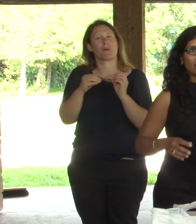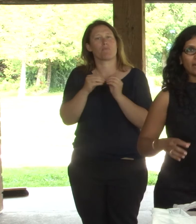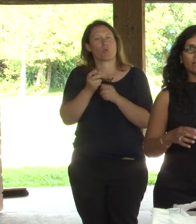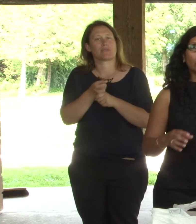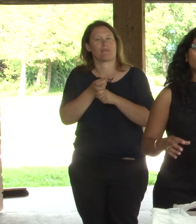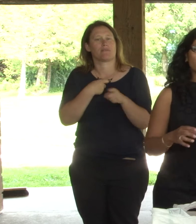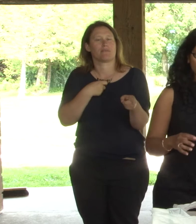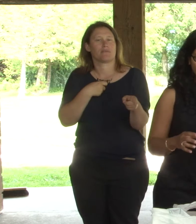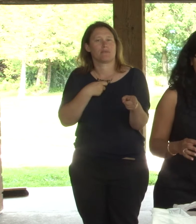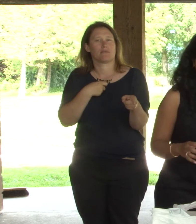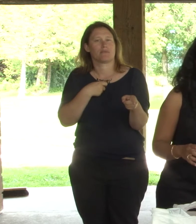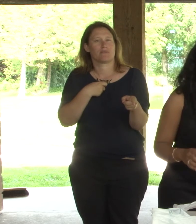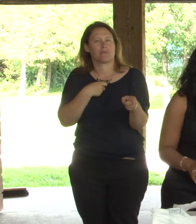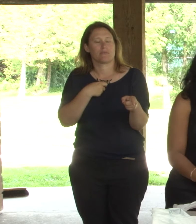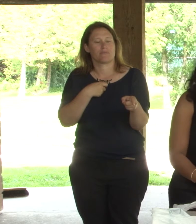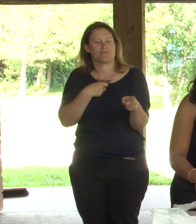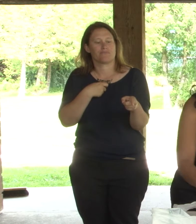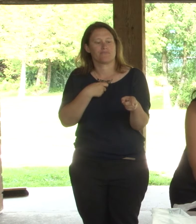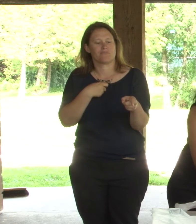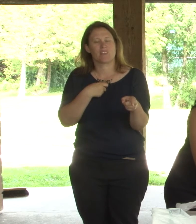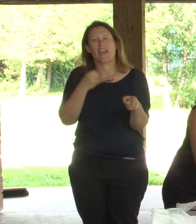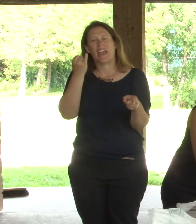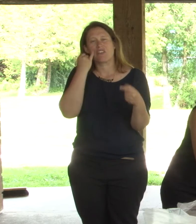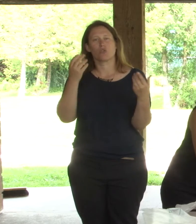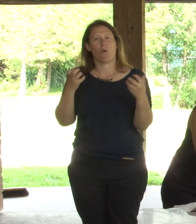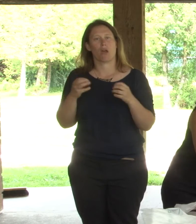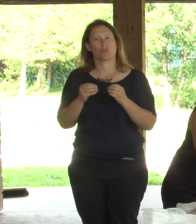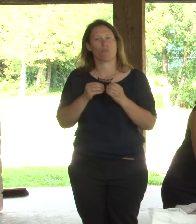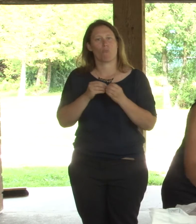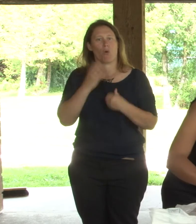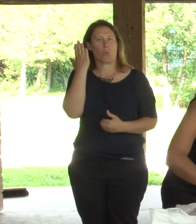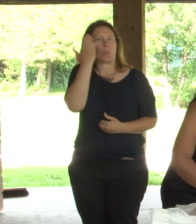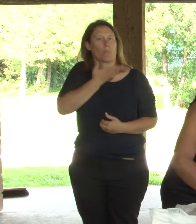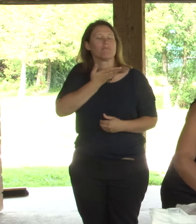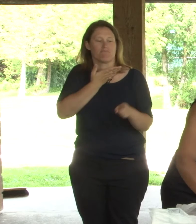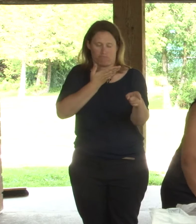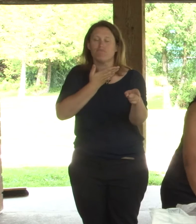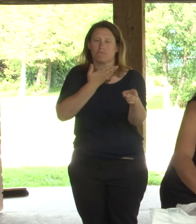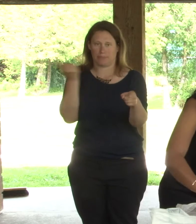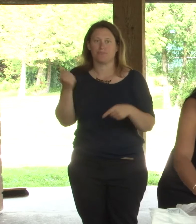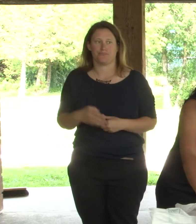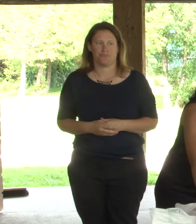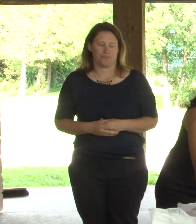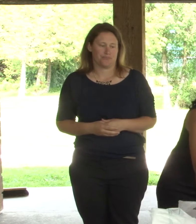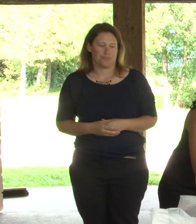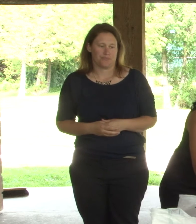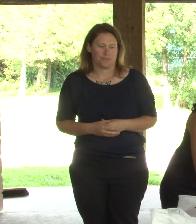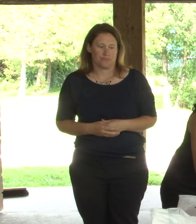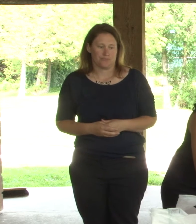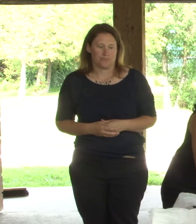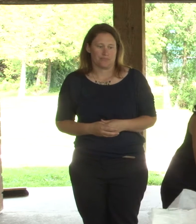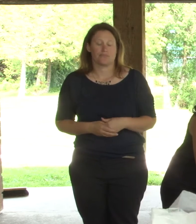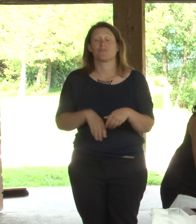they don't want, like, loose, uh, kind of fitting. They would use this. They also have the cuff guards. Now this, and the, uh, Tranquility, they have,